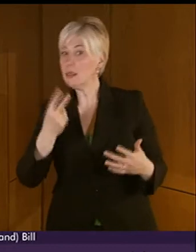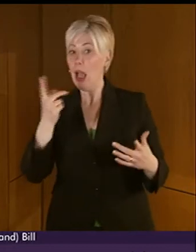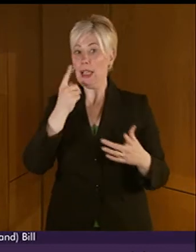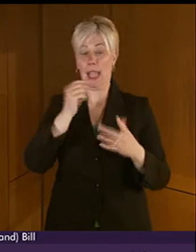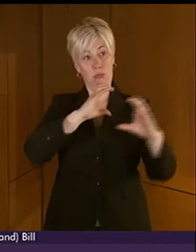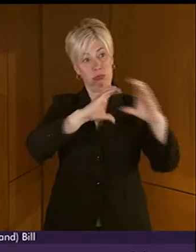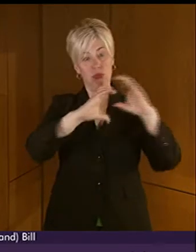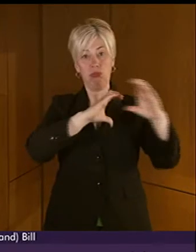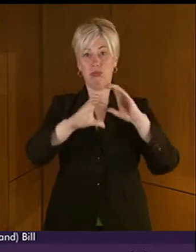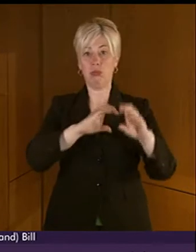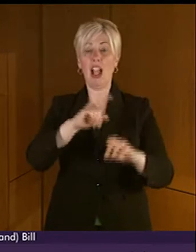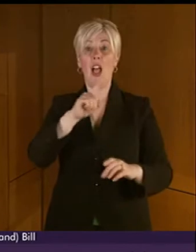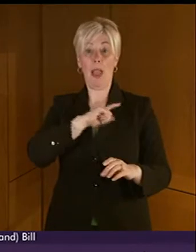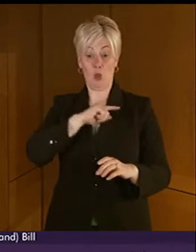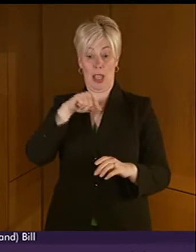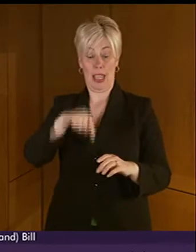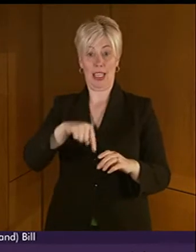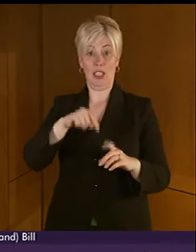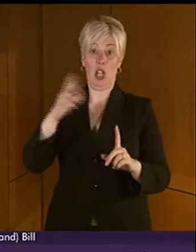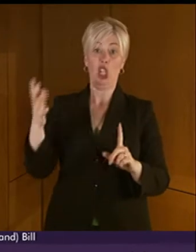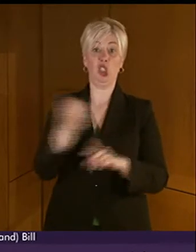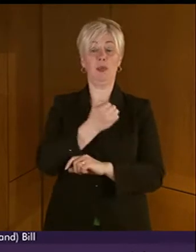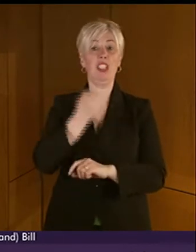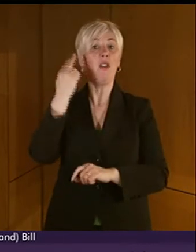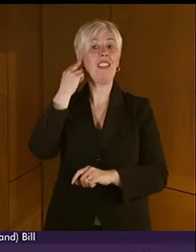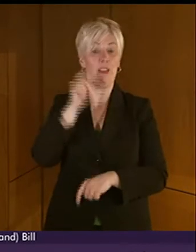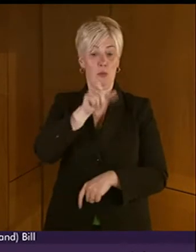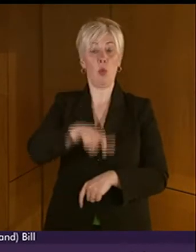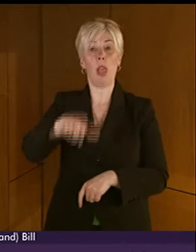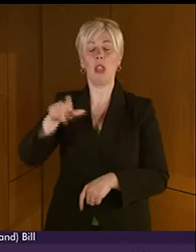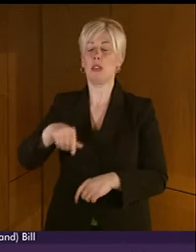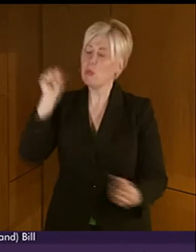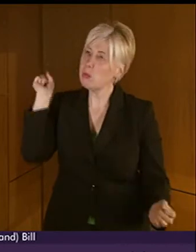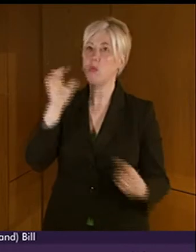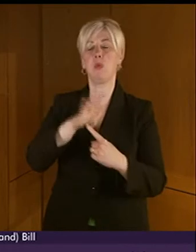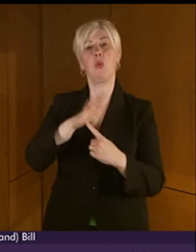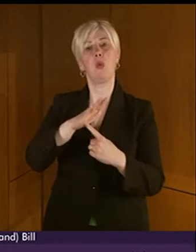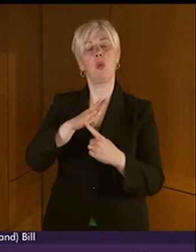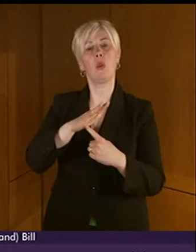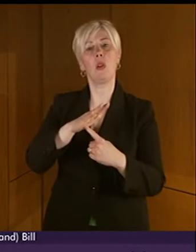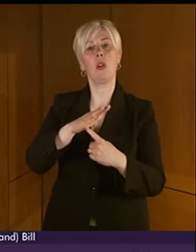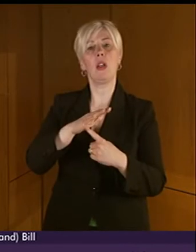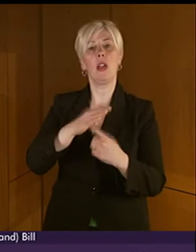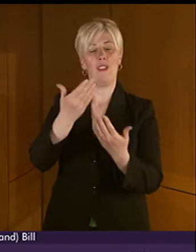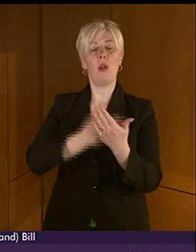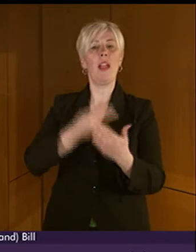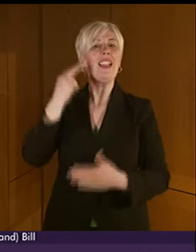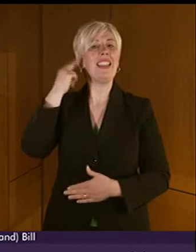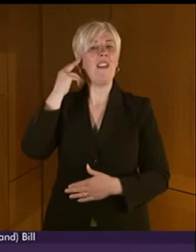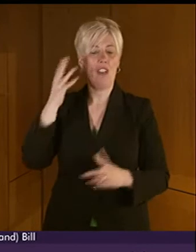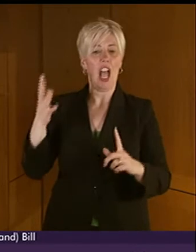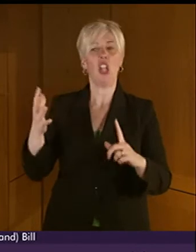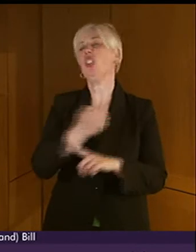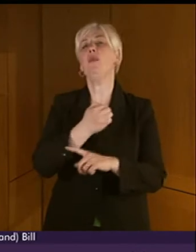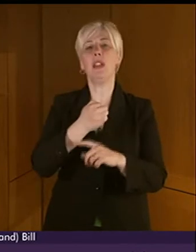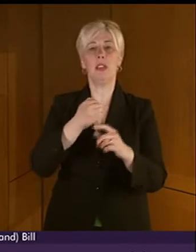attainment is so critical. The data from the Deaf Achievement Scotland project shows that in